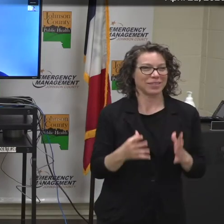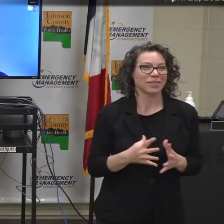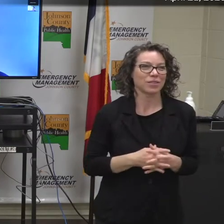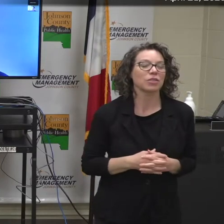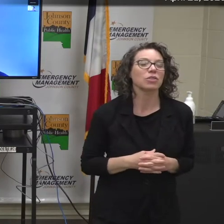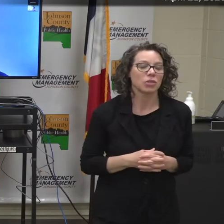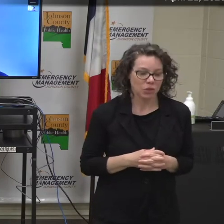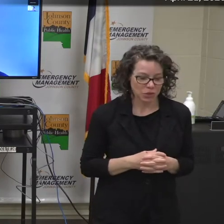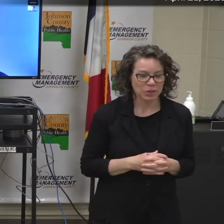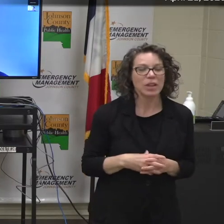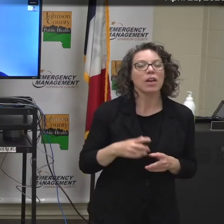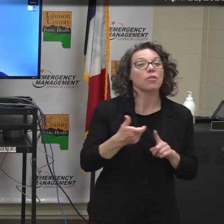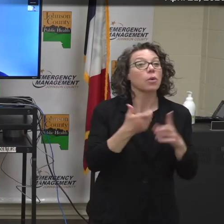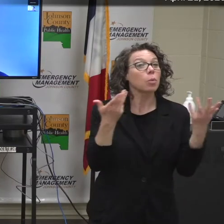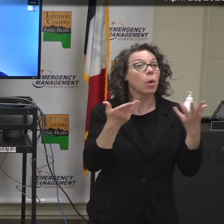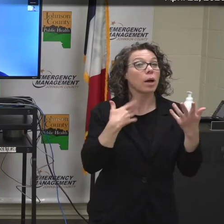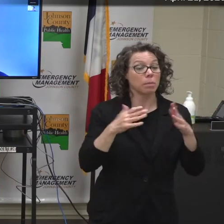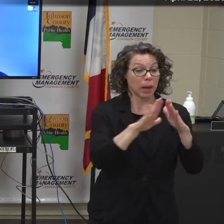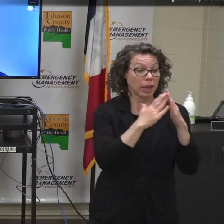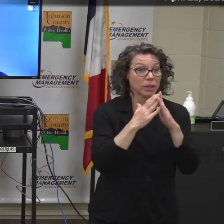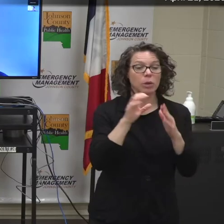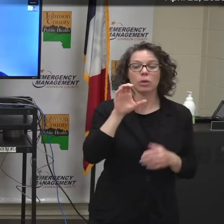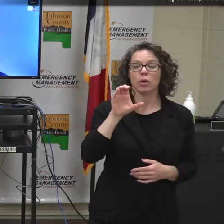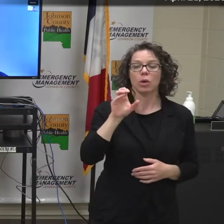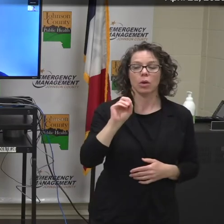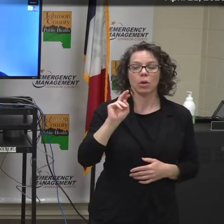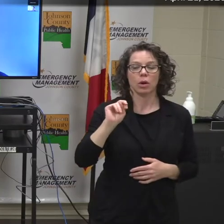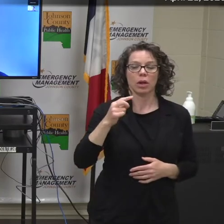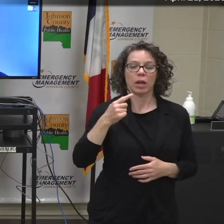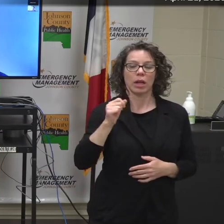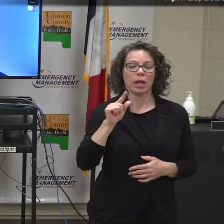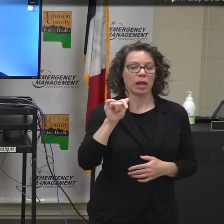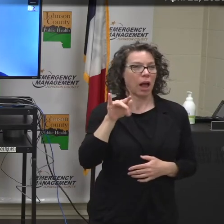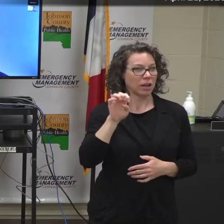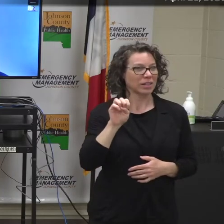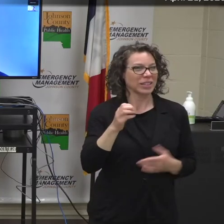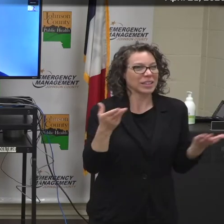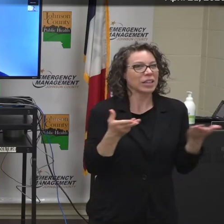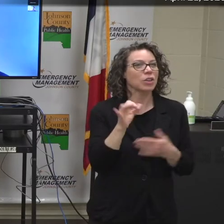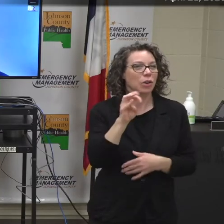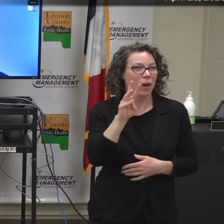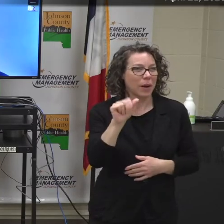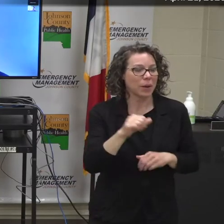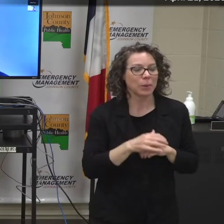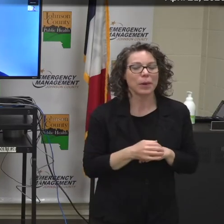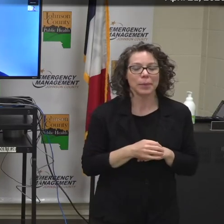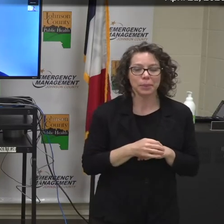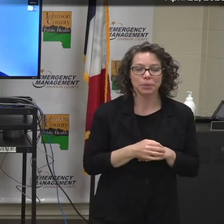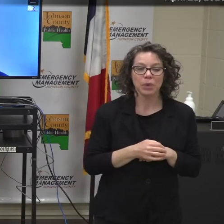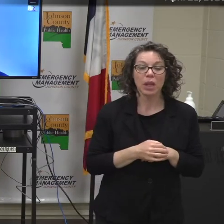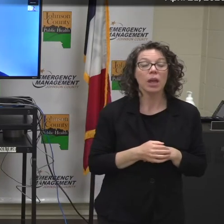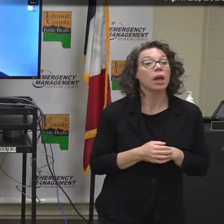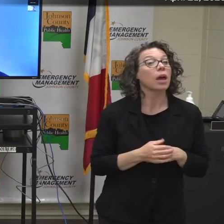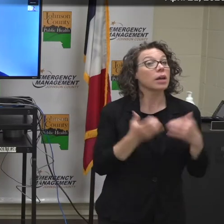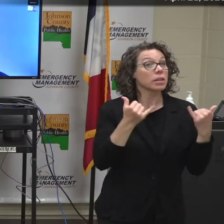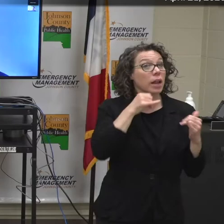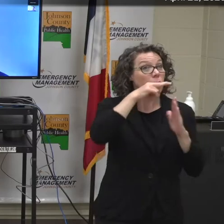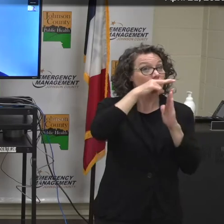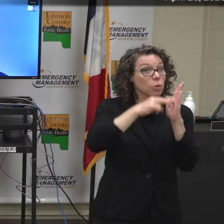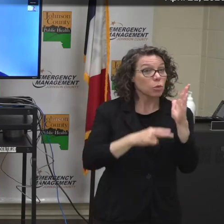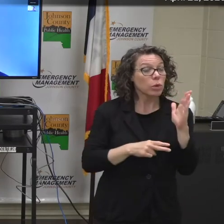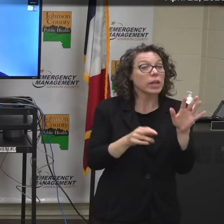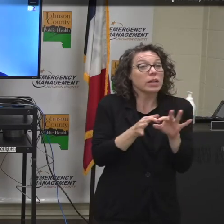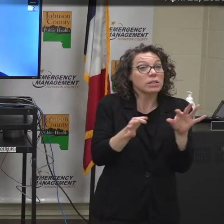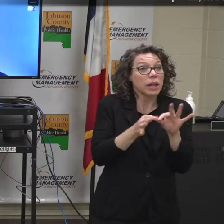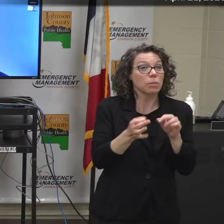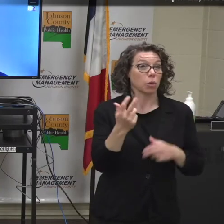Congolese community of Iowa. And today I have three statements that I'm going to read to